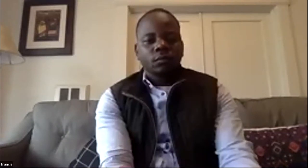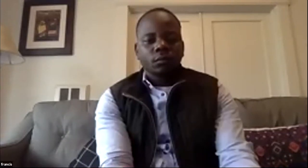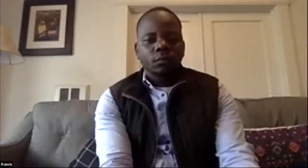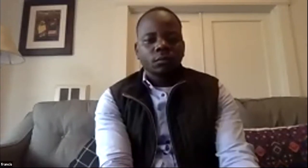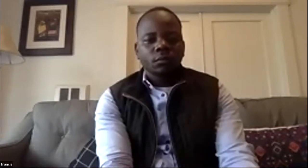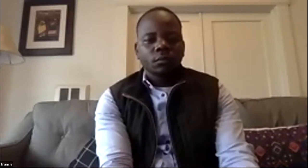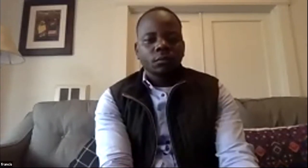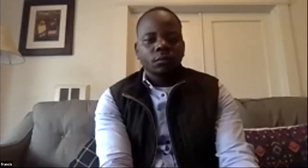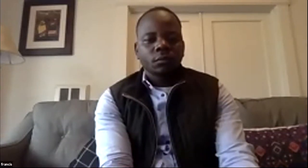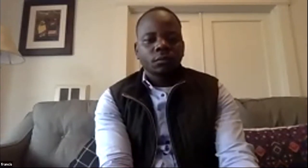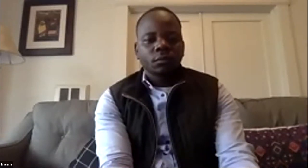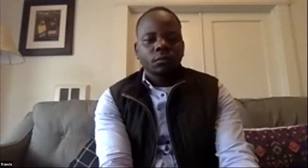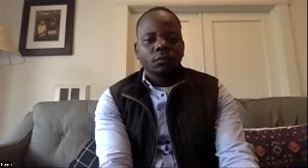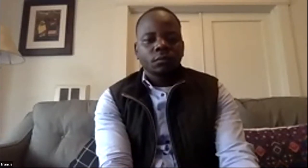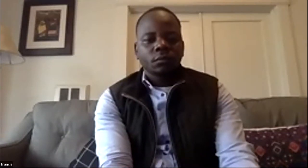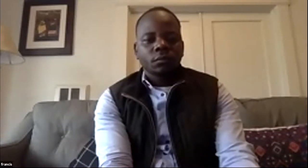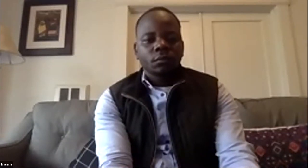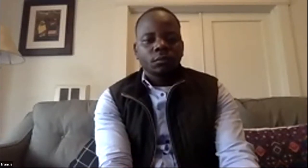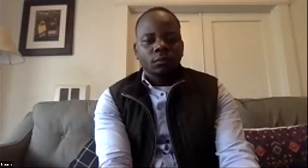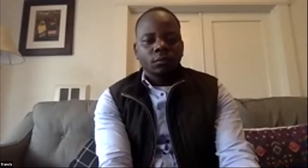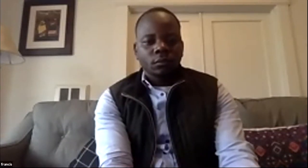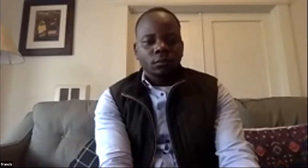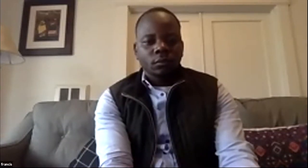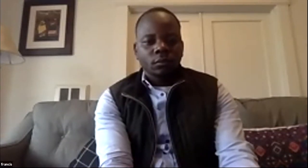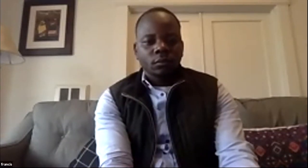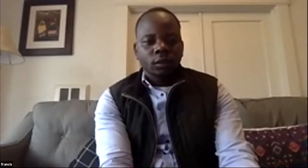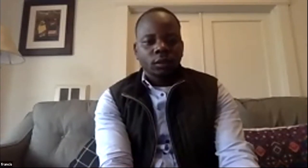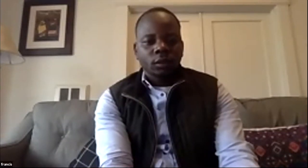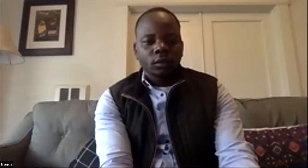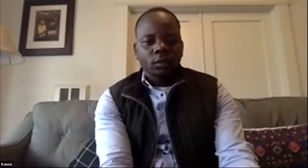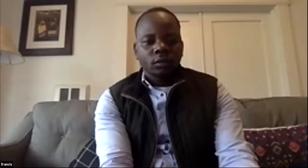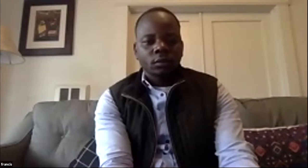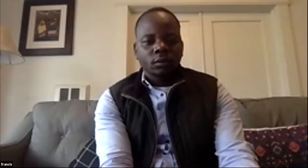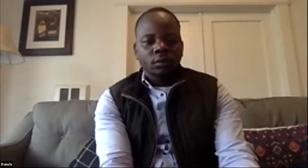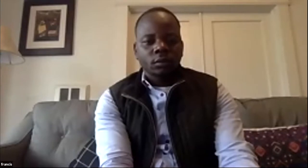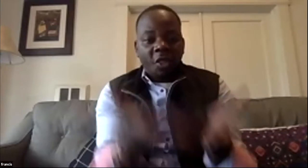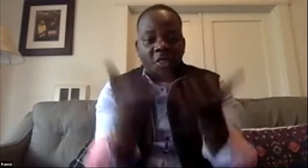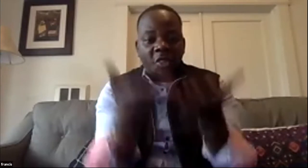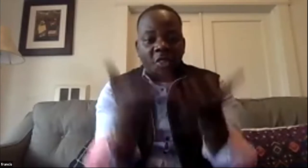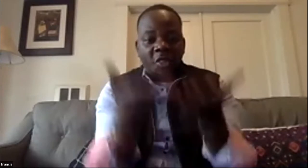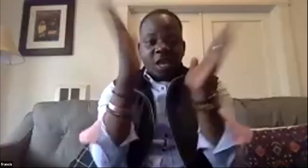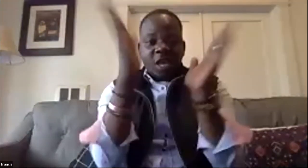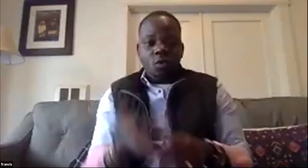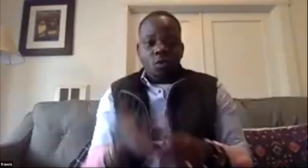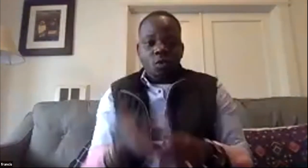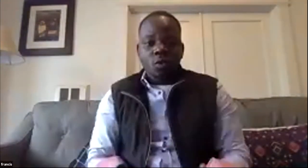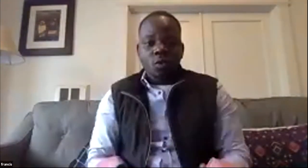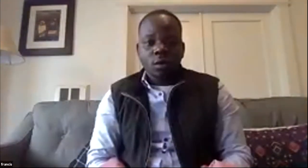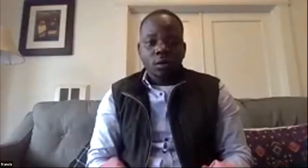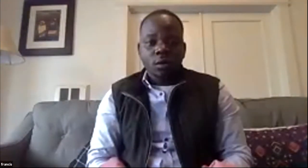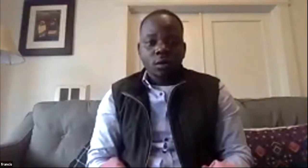project and it would be the school the first building and program you want to set up